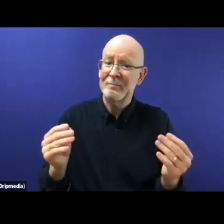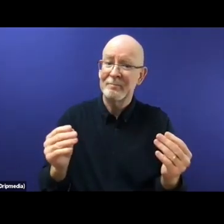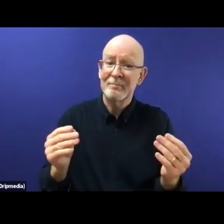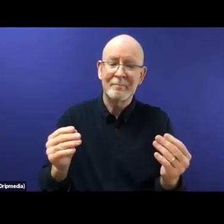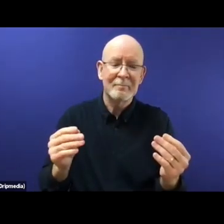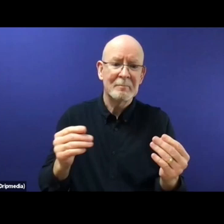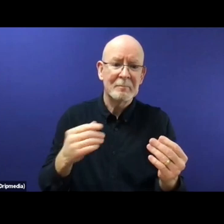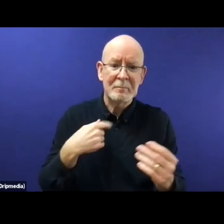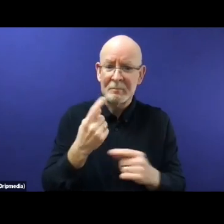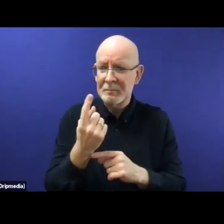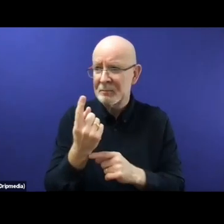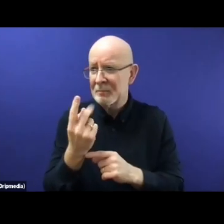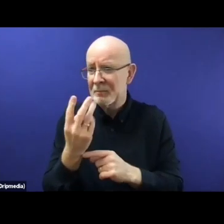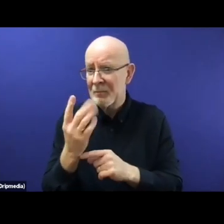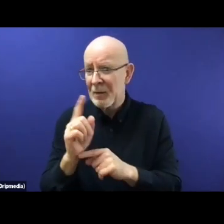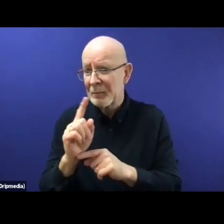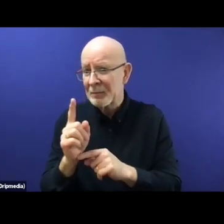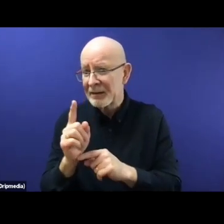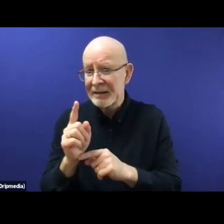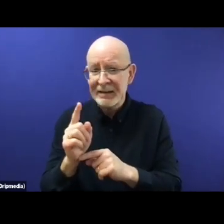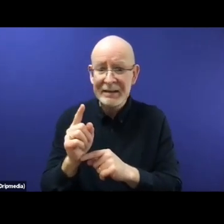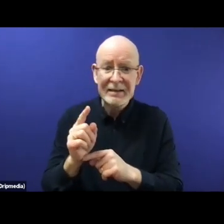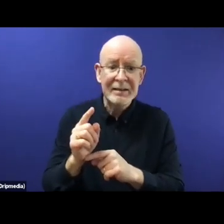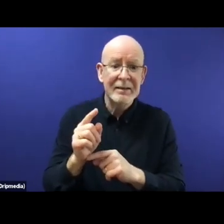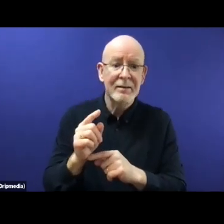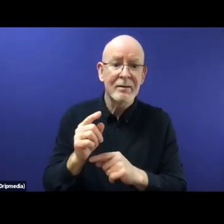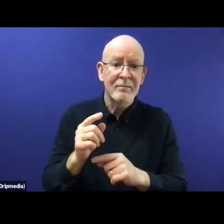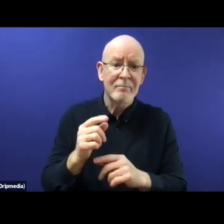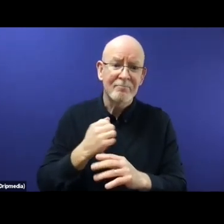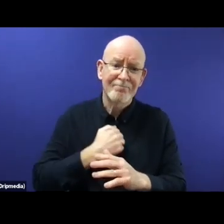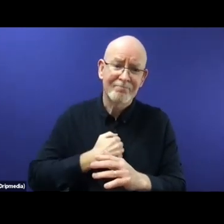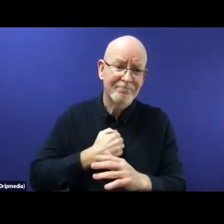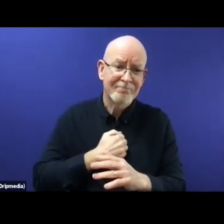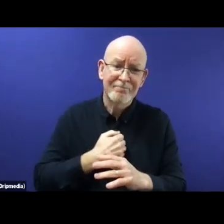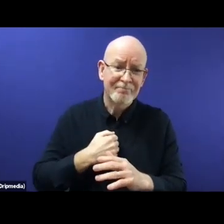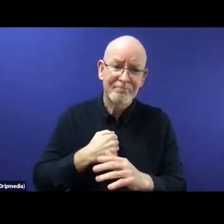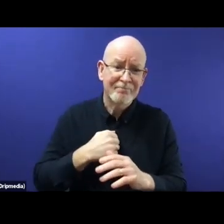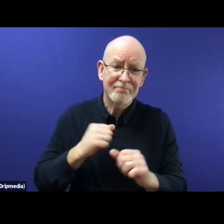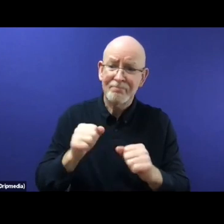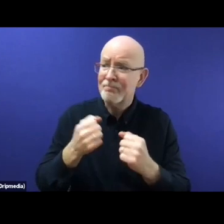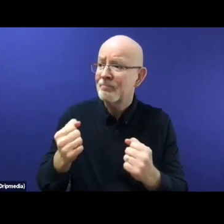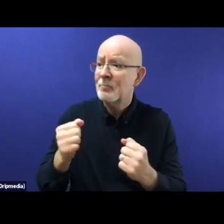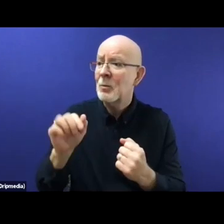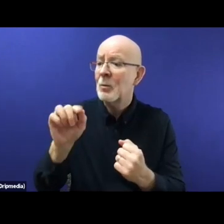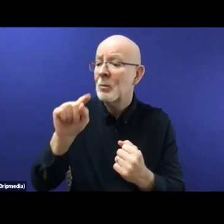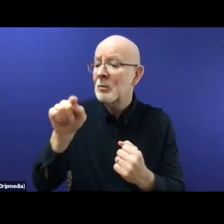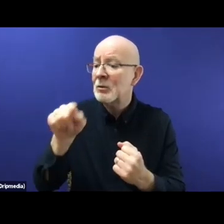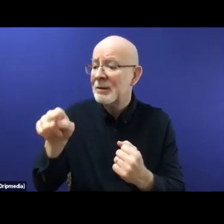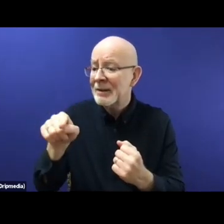questions that are, uh, coming in, but we are of course always, uh, and, uh, and willing, um, and happy to follow up this, uh,